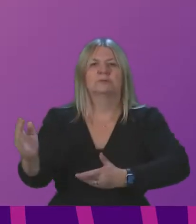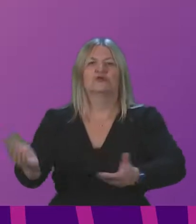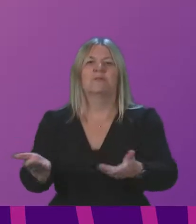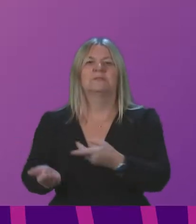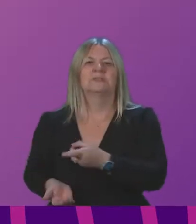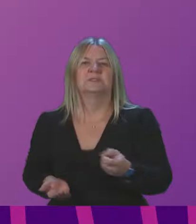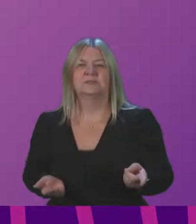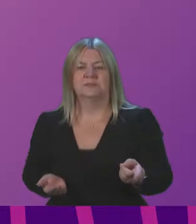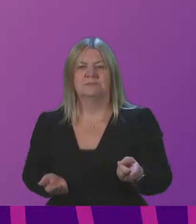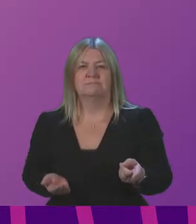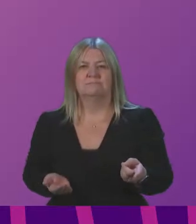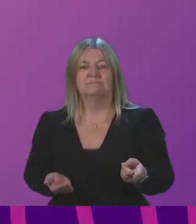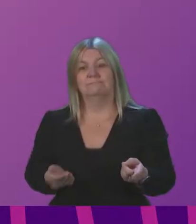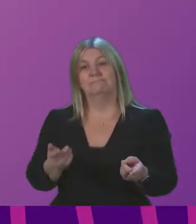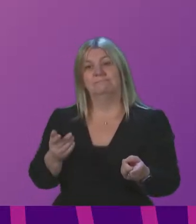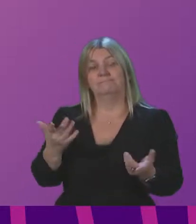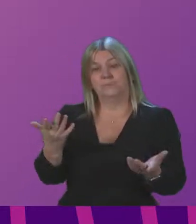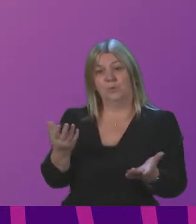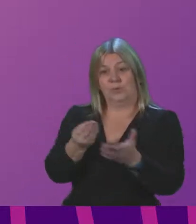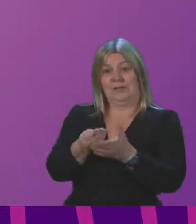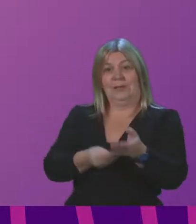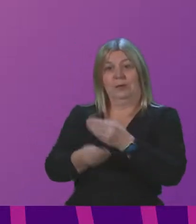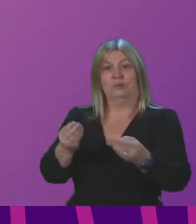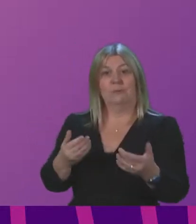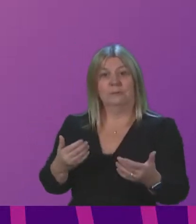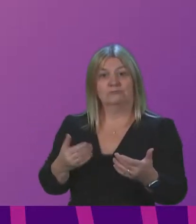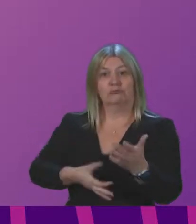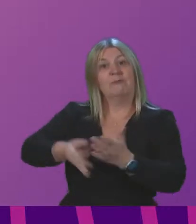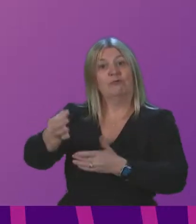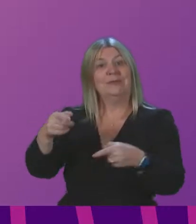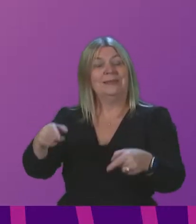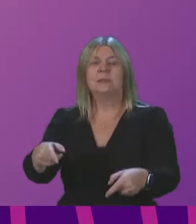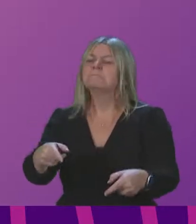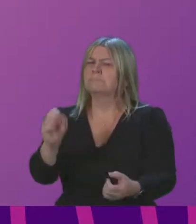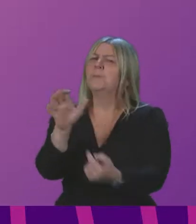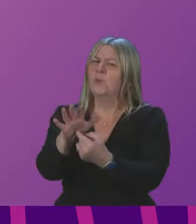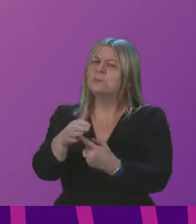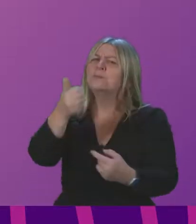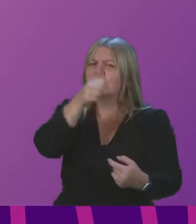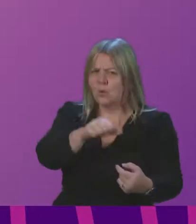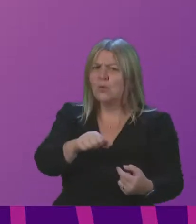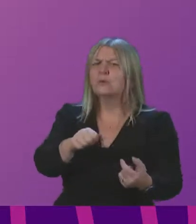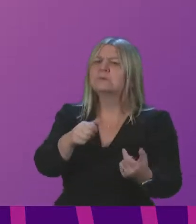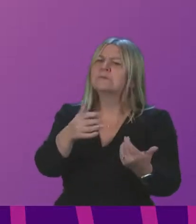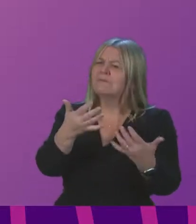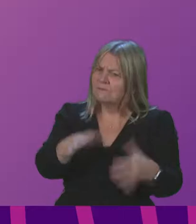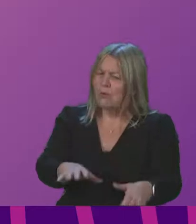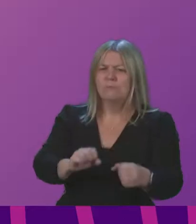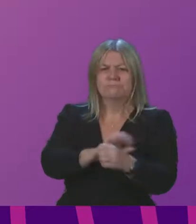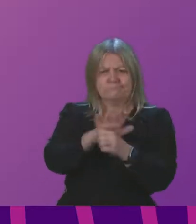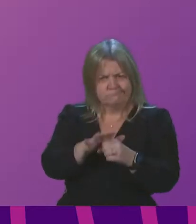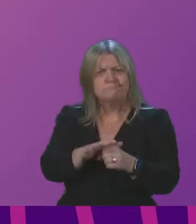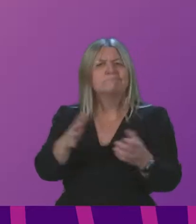circumstances, leading the economic recovery from the pandemic is also a crucial part of the work of local government.